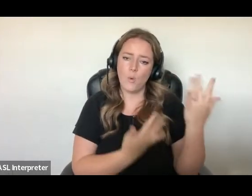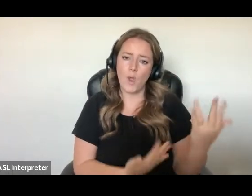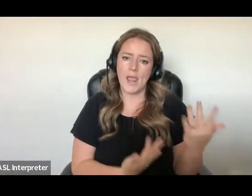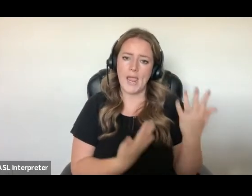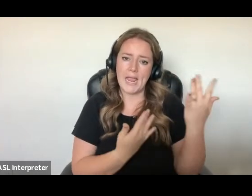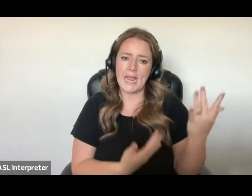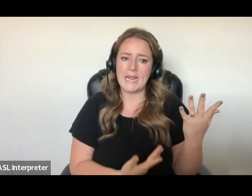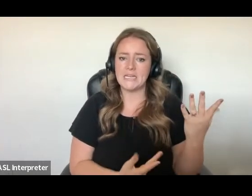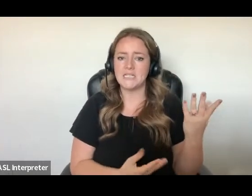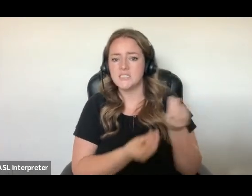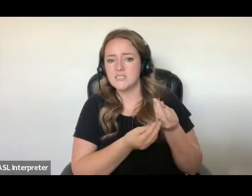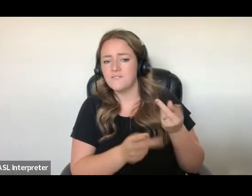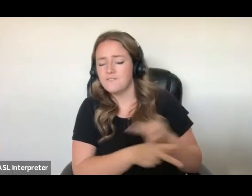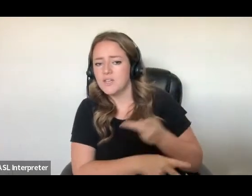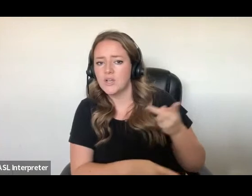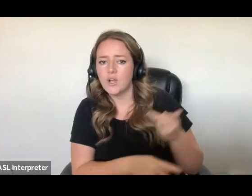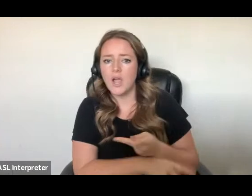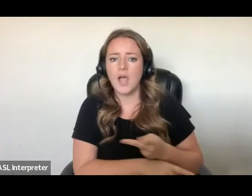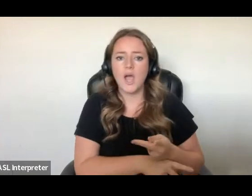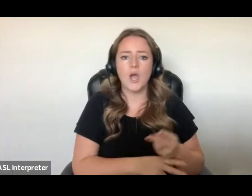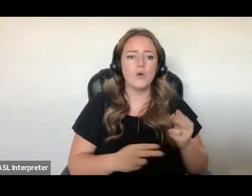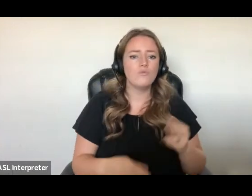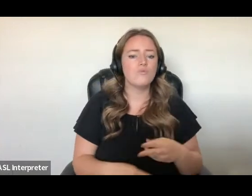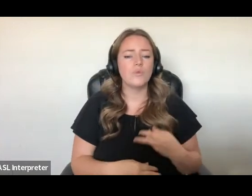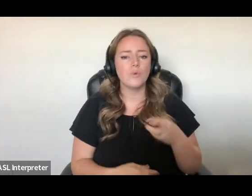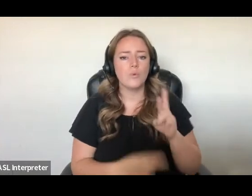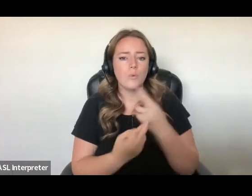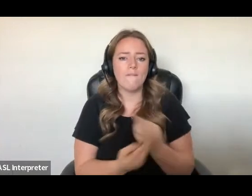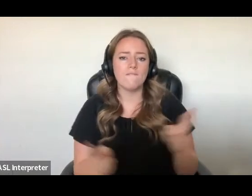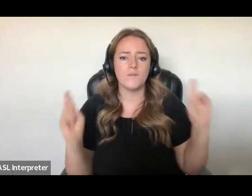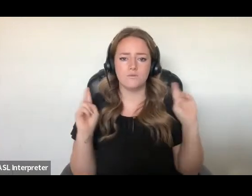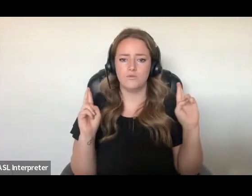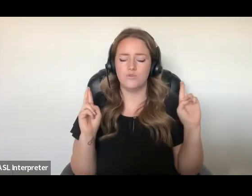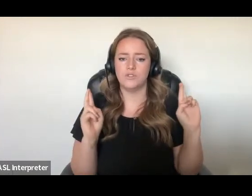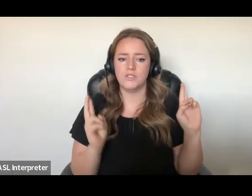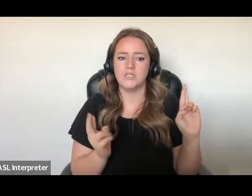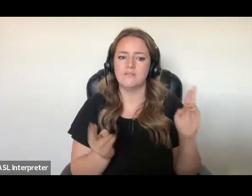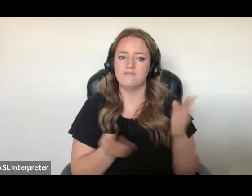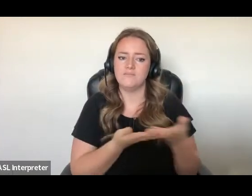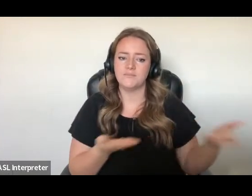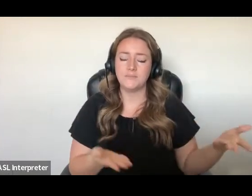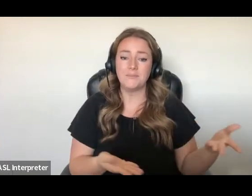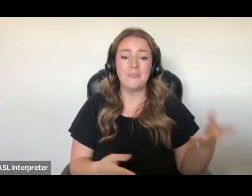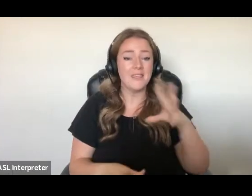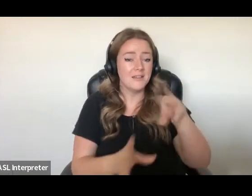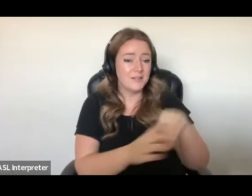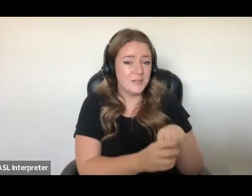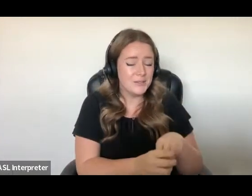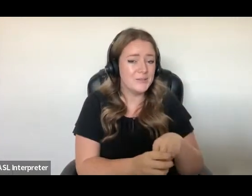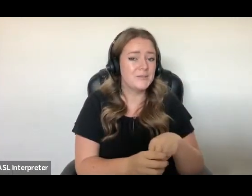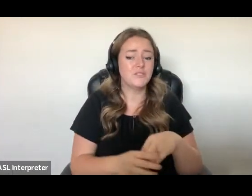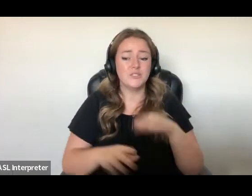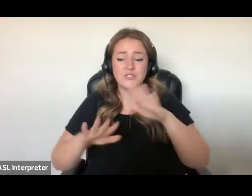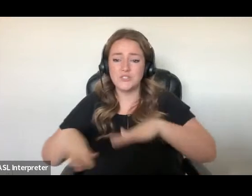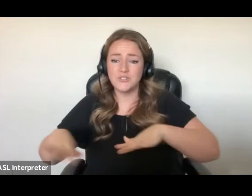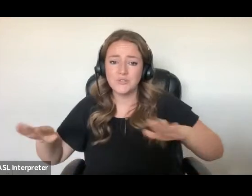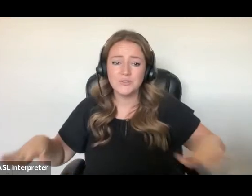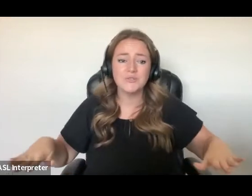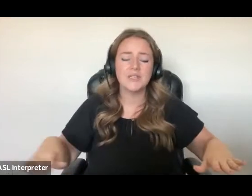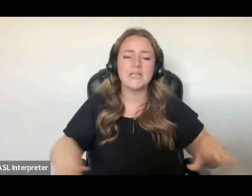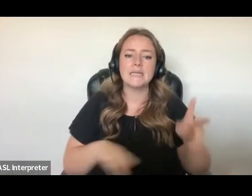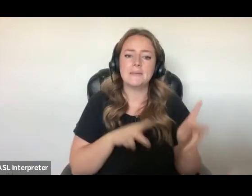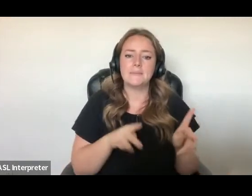including children, survivors of severe trauma or persecution, and persons with disabilities, including mental health conditions.